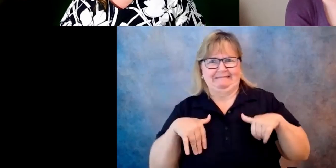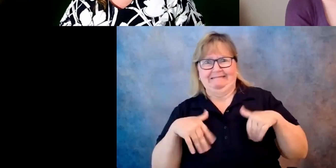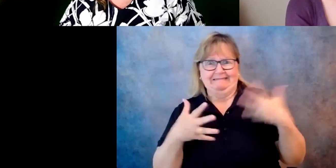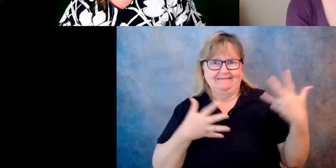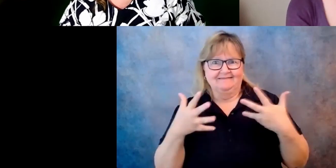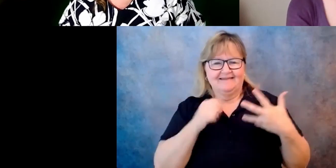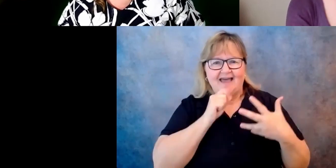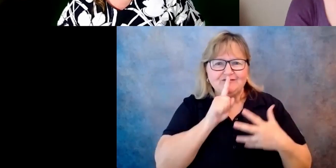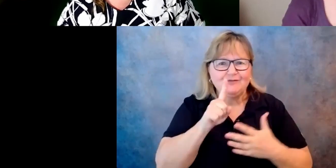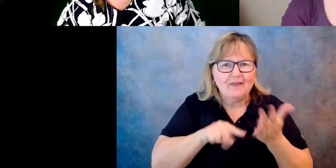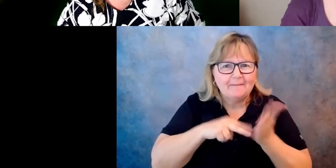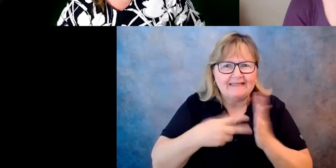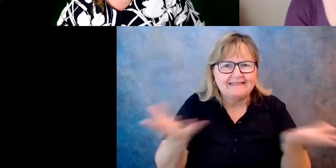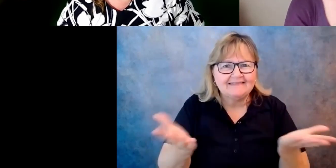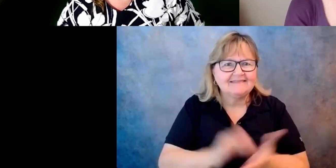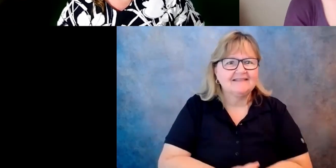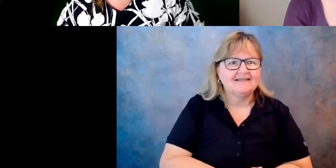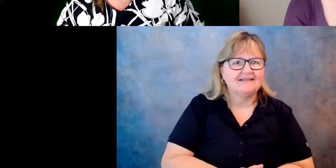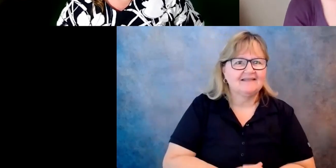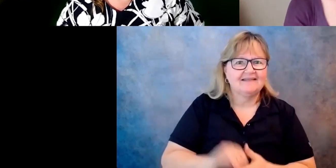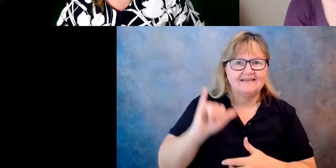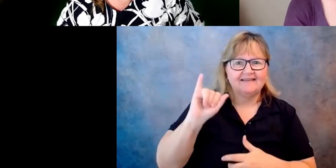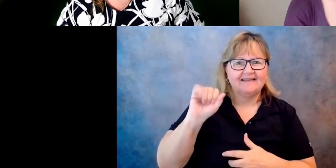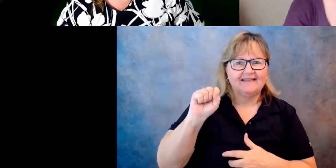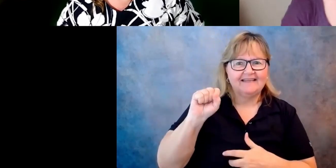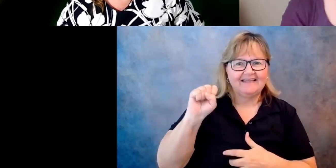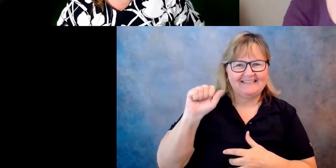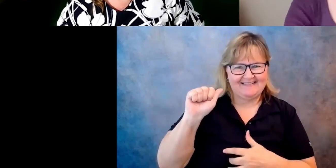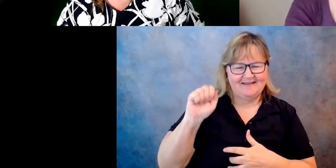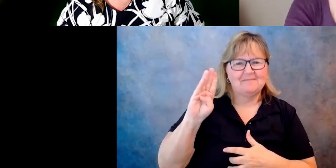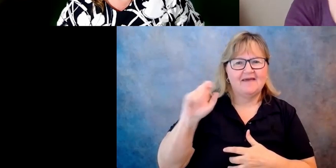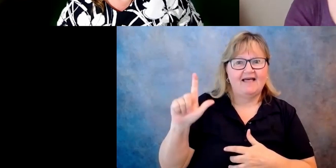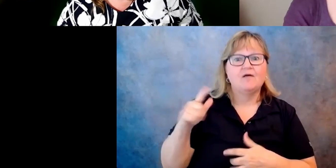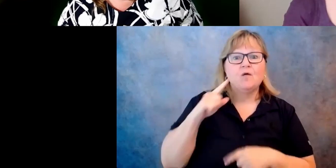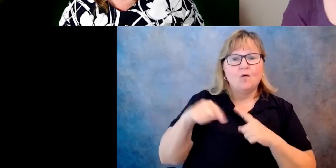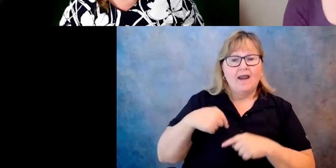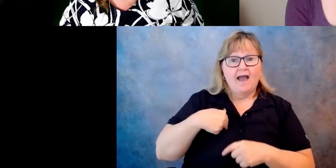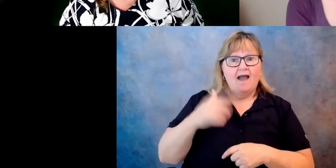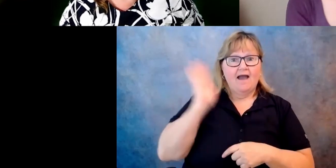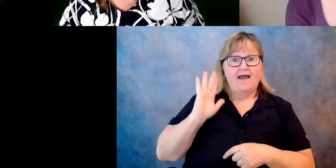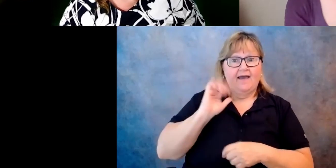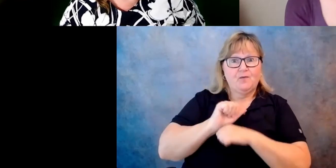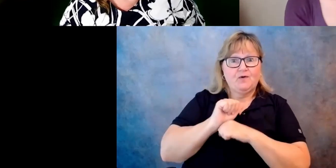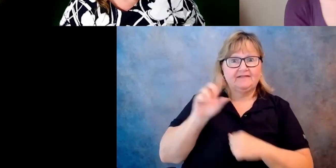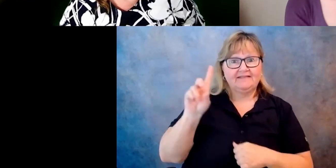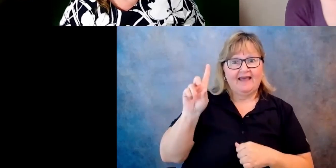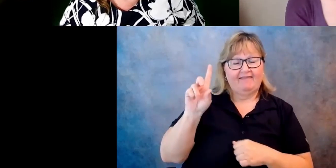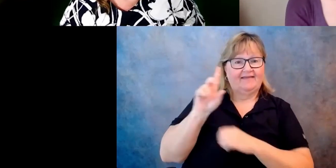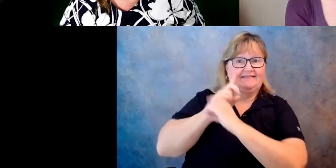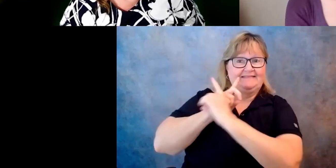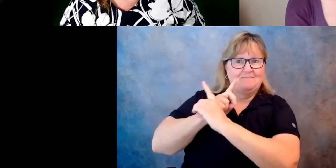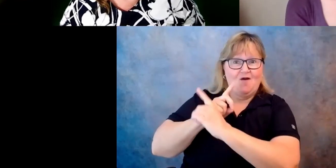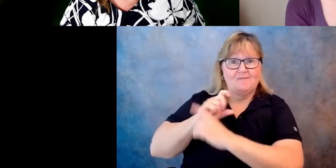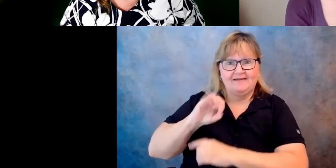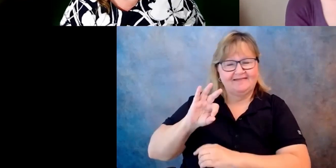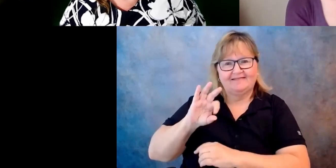What does that mean? You know, when I was, um, at the DOD, I, I'd never, you know, gone to the